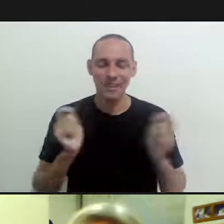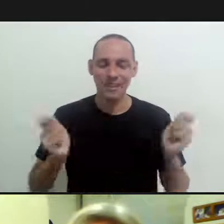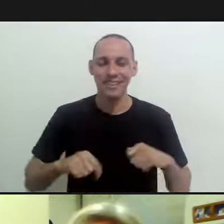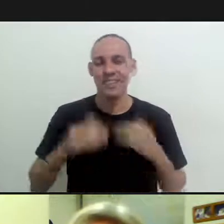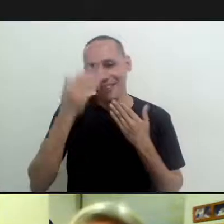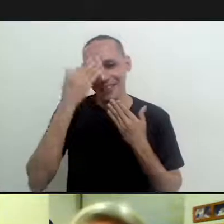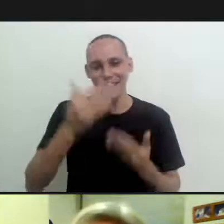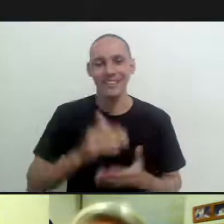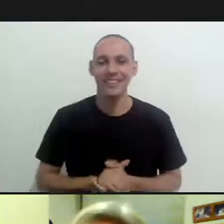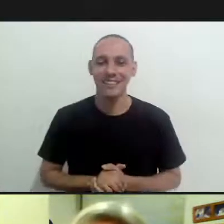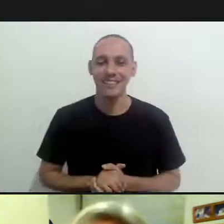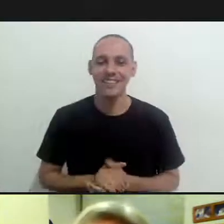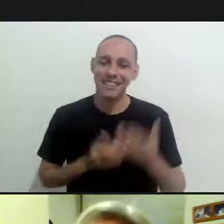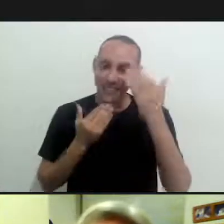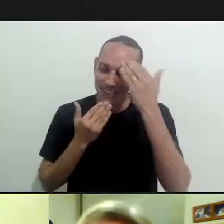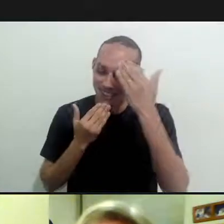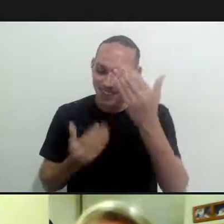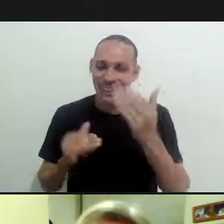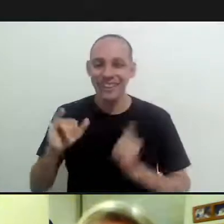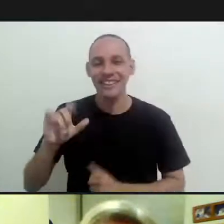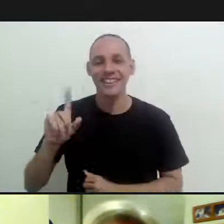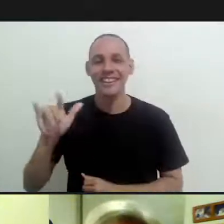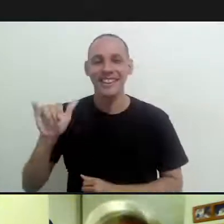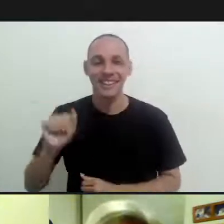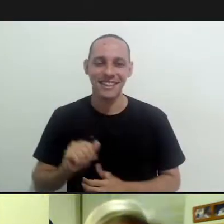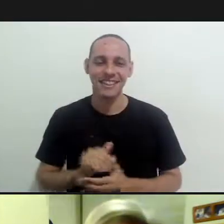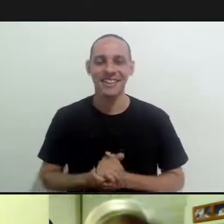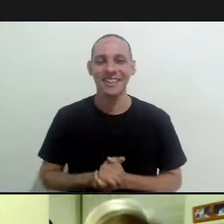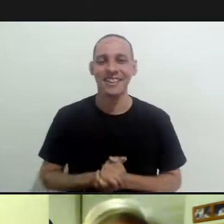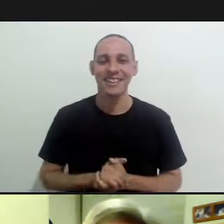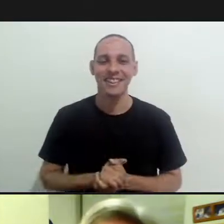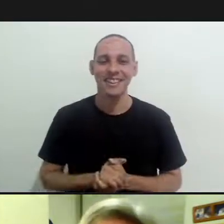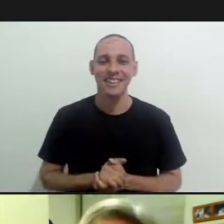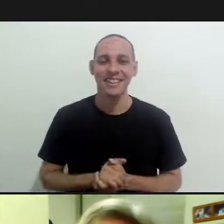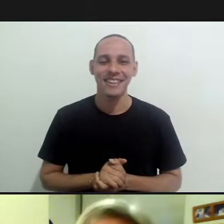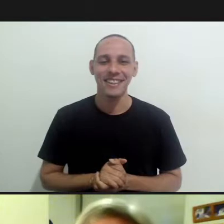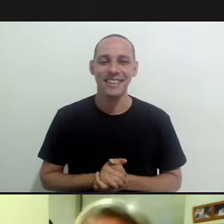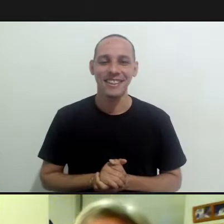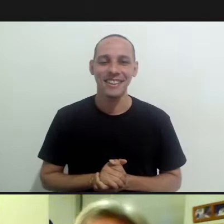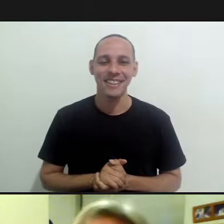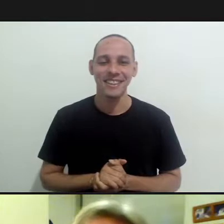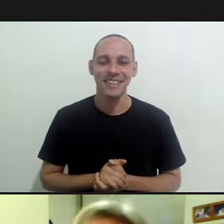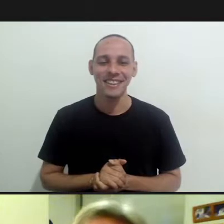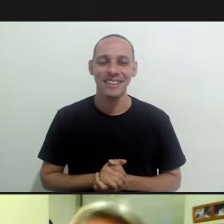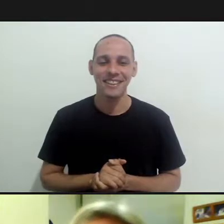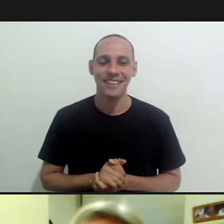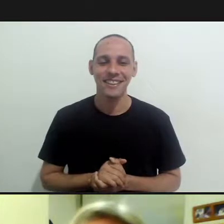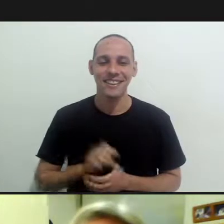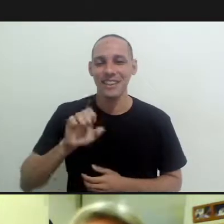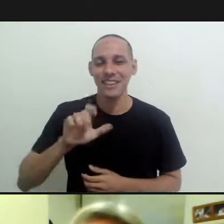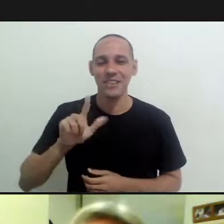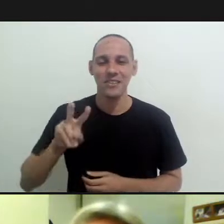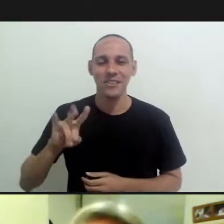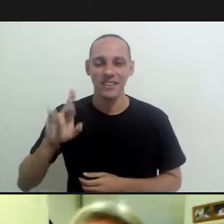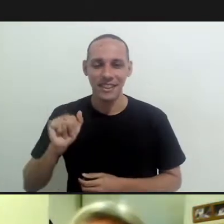all of us to be able to help thank you very much uh